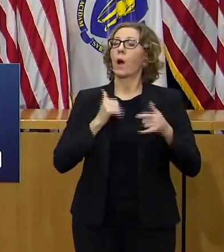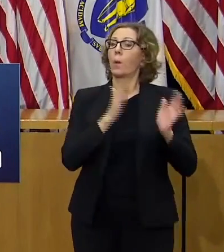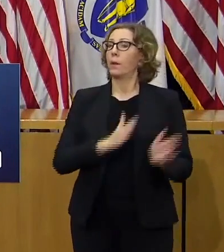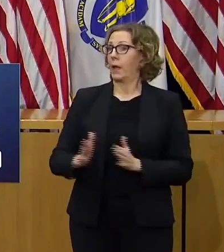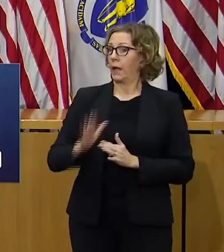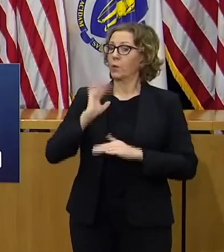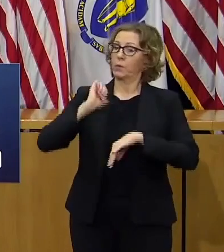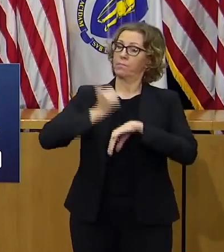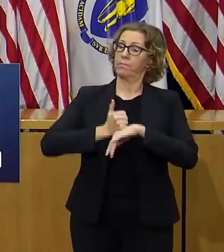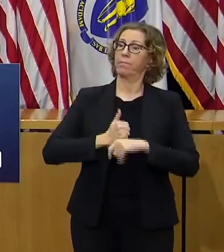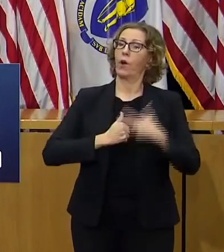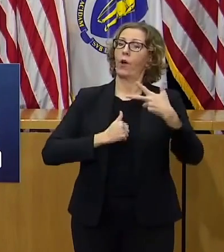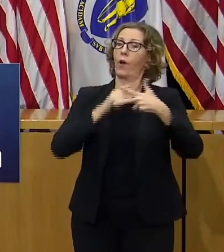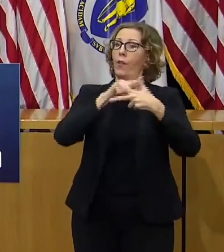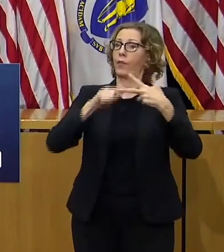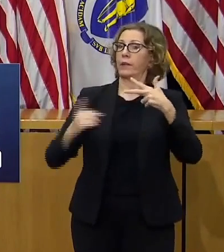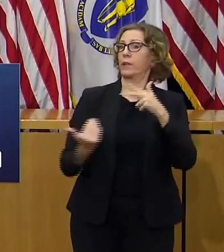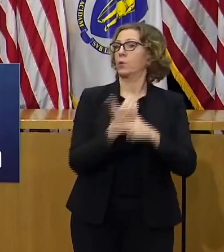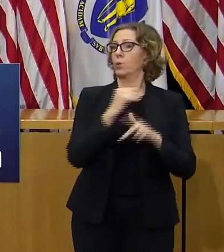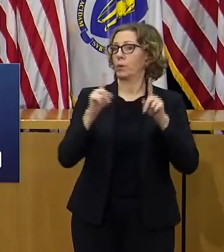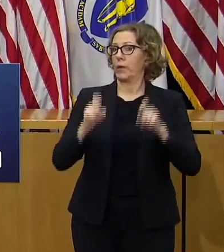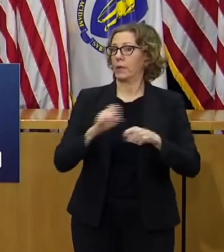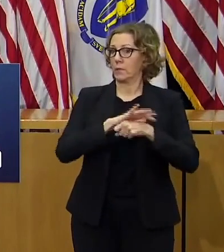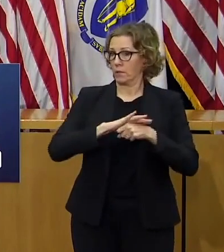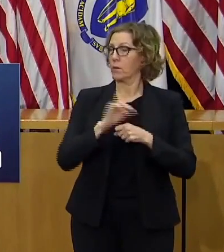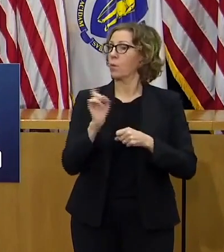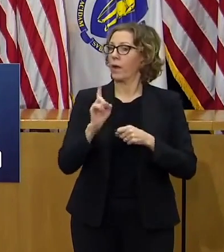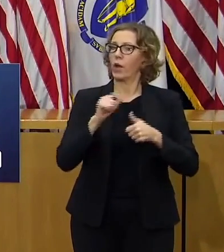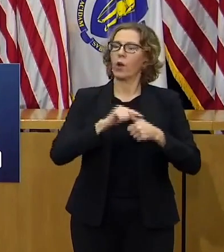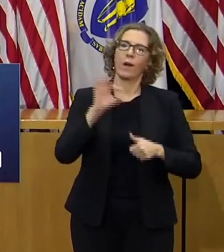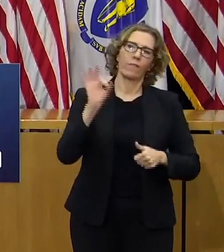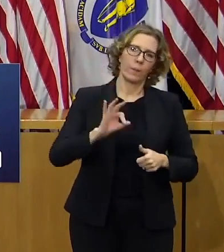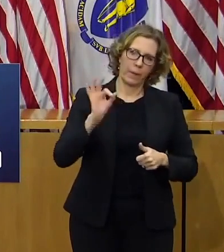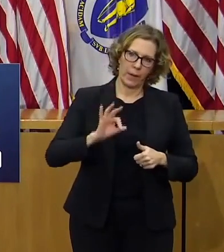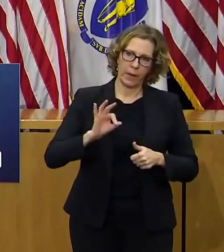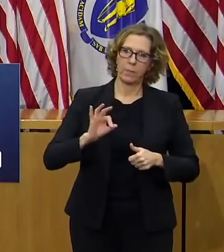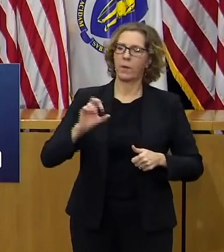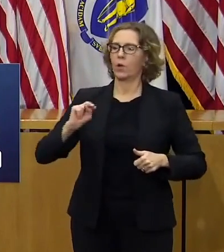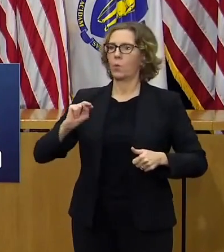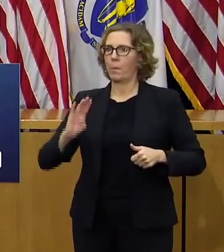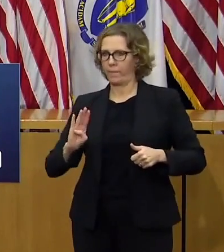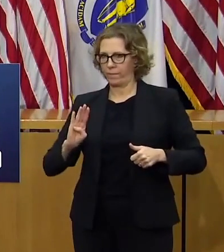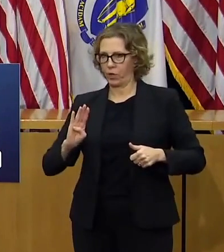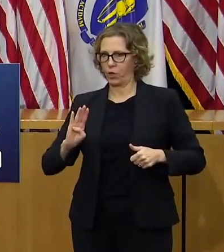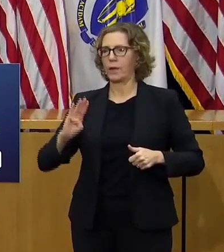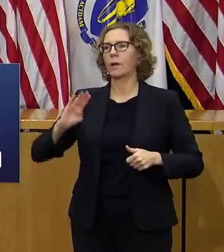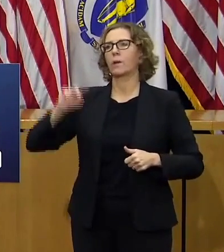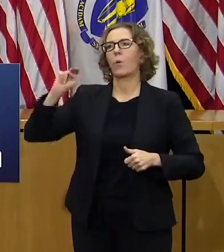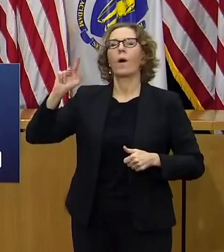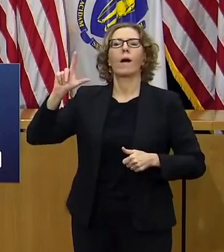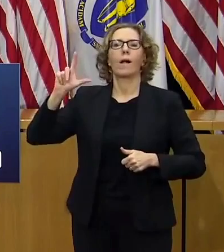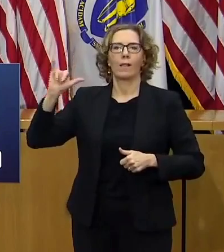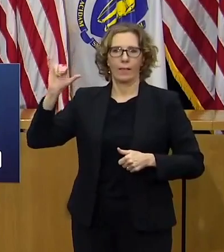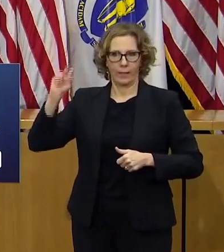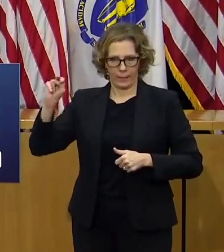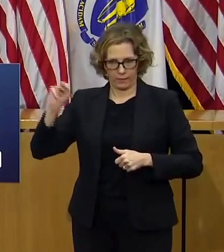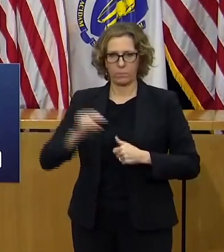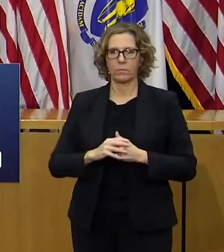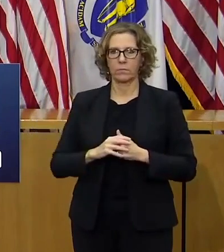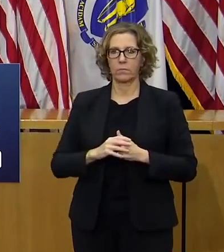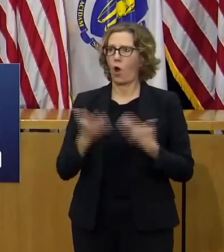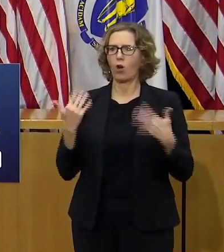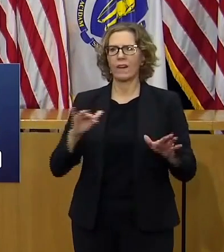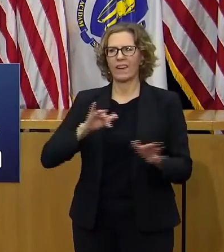express testing locations in Framingham New Bedford and Lynn this effort will be in addition to the 150